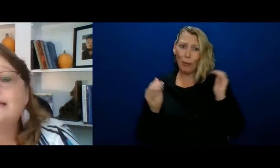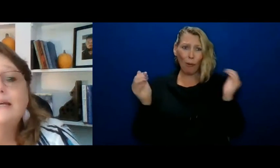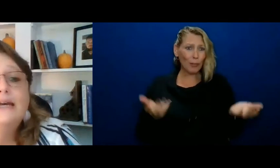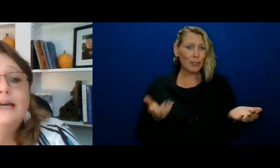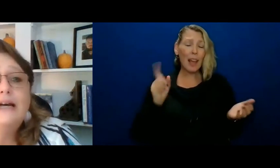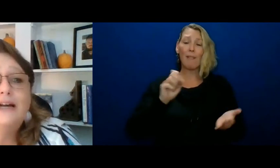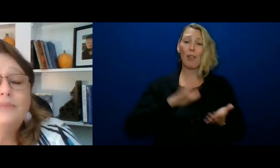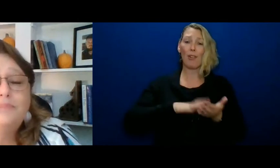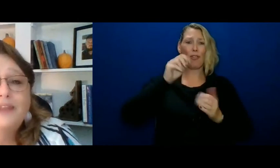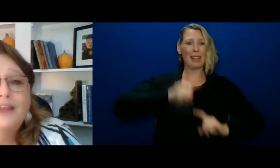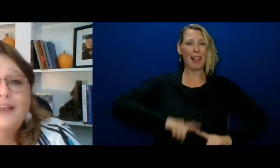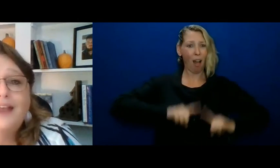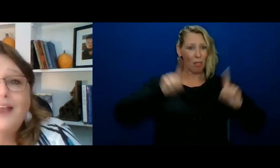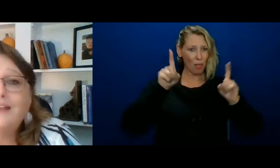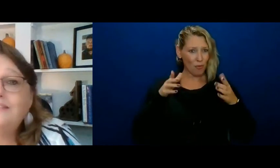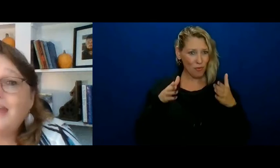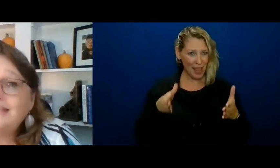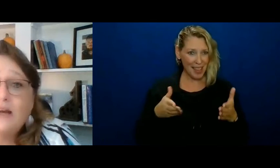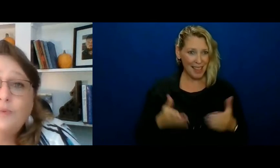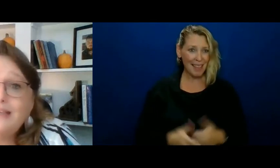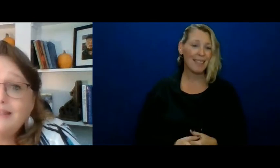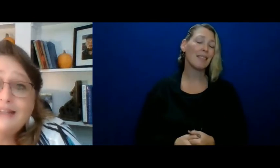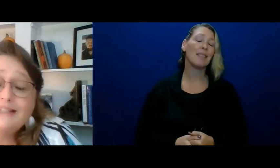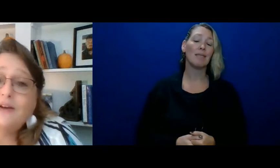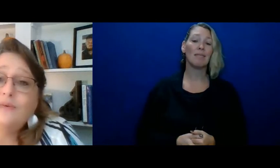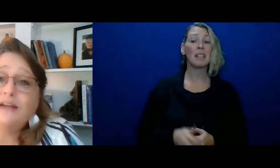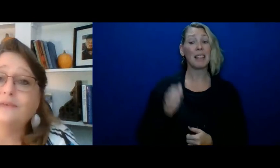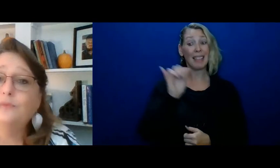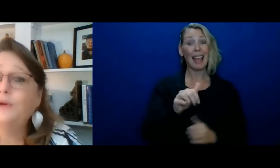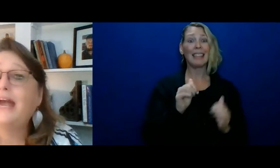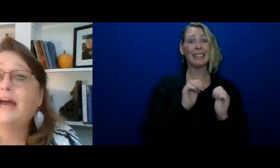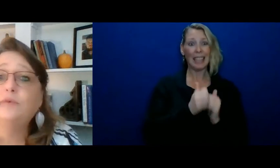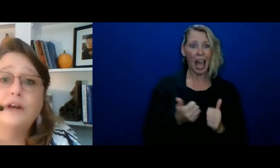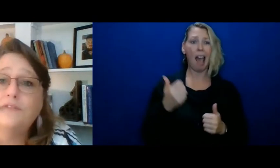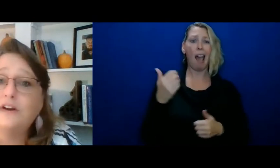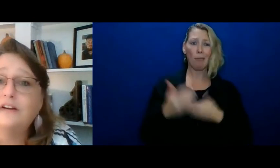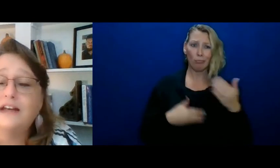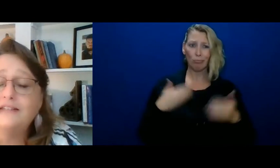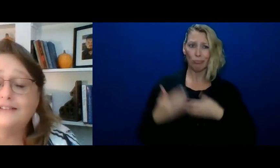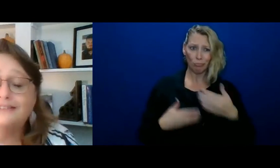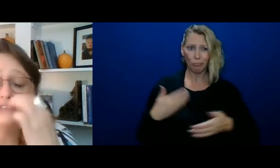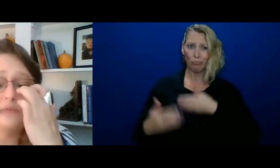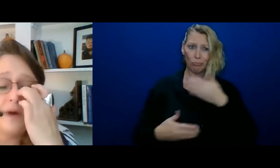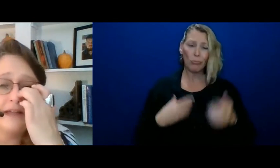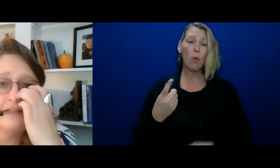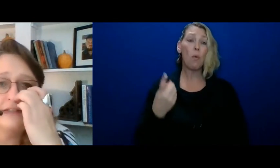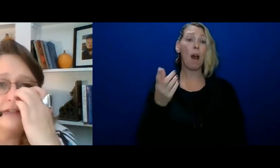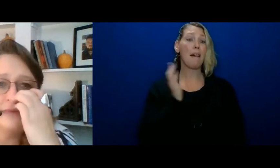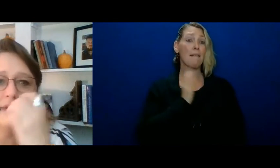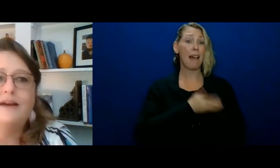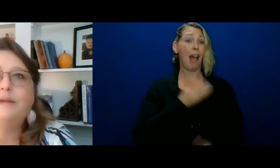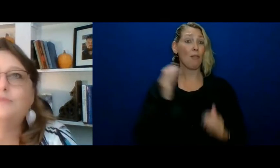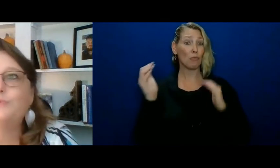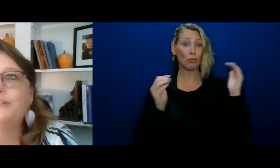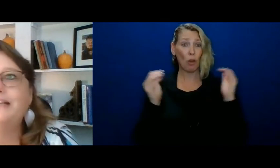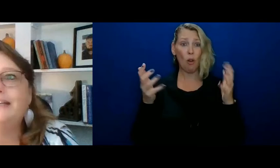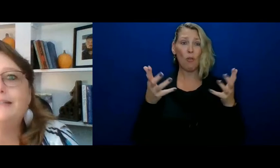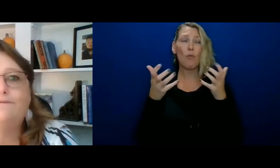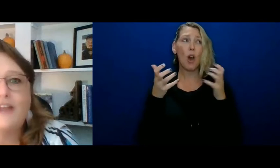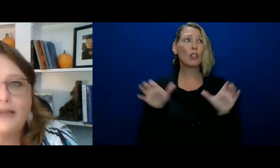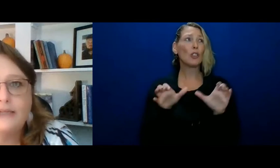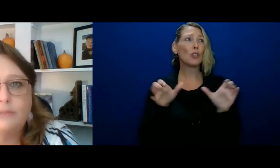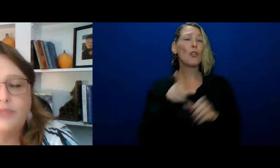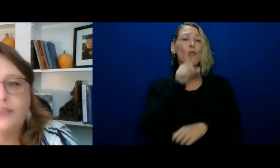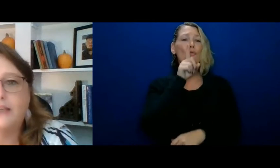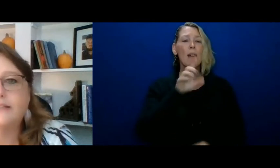ways and that's how we get things going we had one of our adults wanted to do he was really